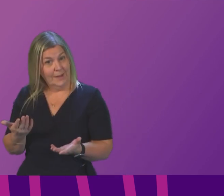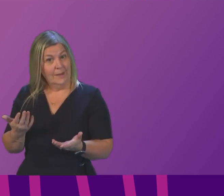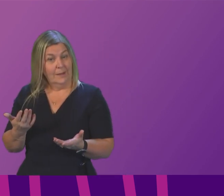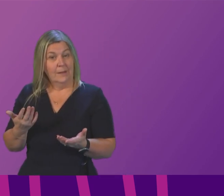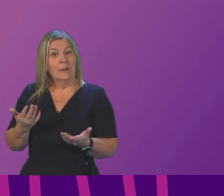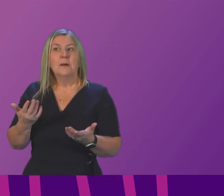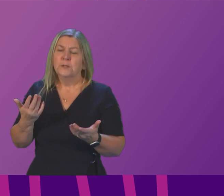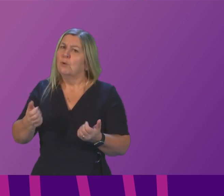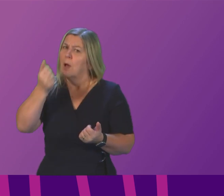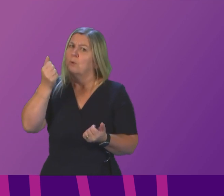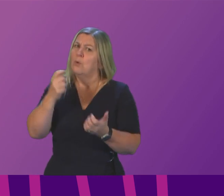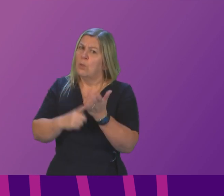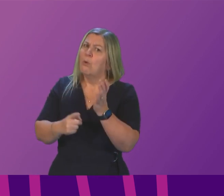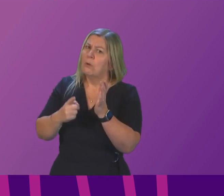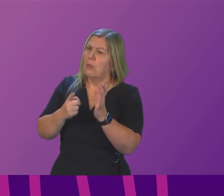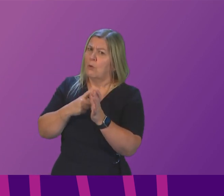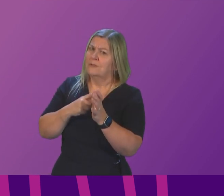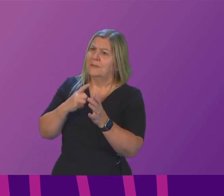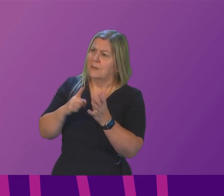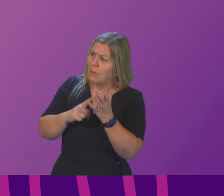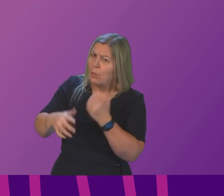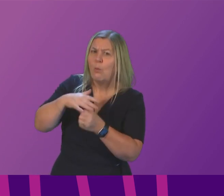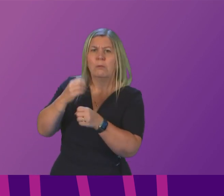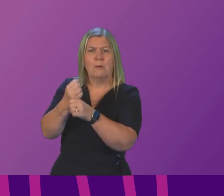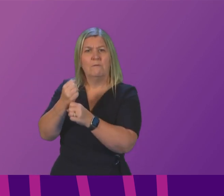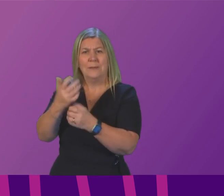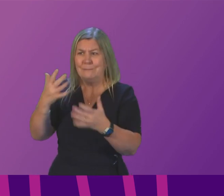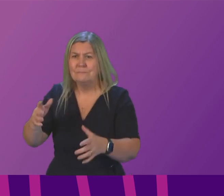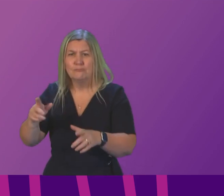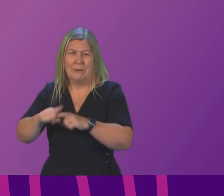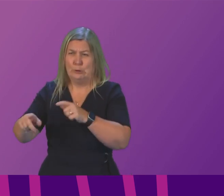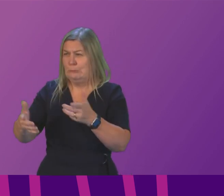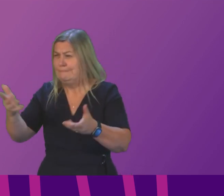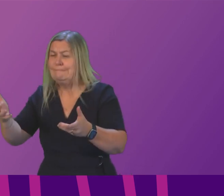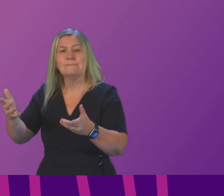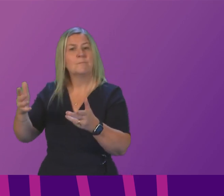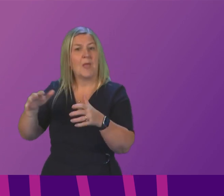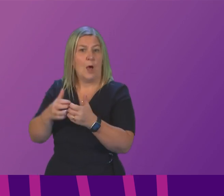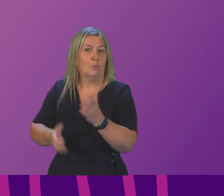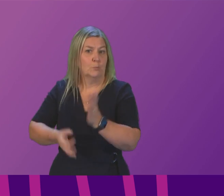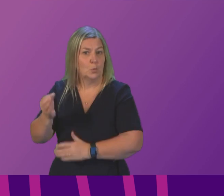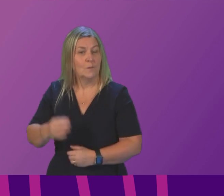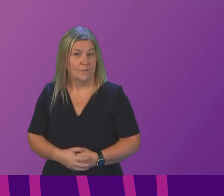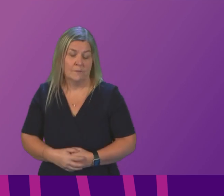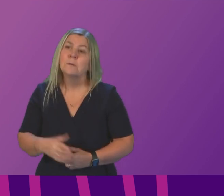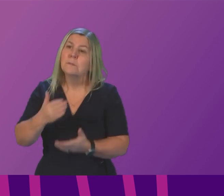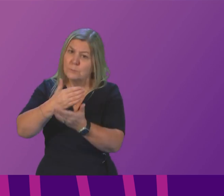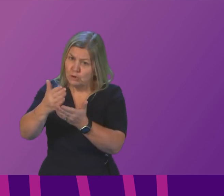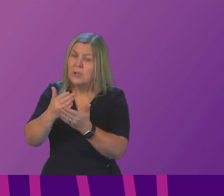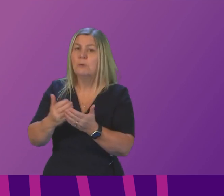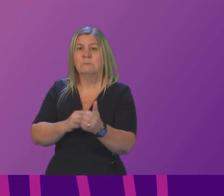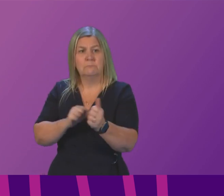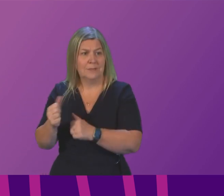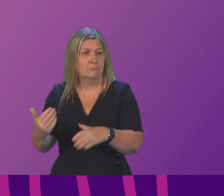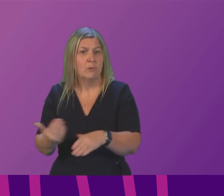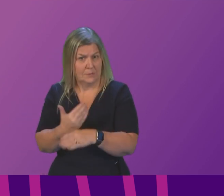grappling with these challenges and there's a real intent on sharing good practice and sharing best practice but our